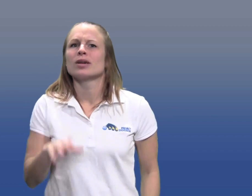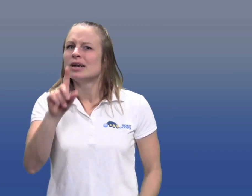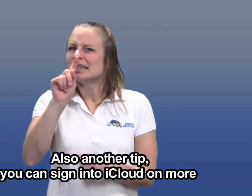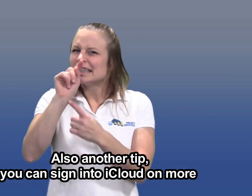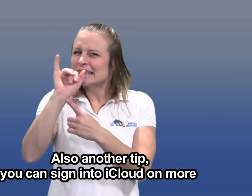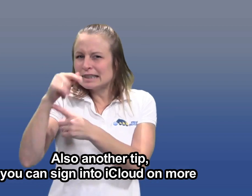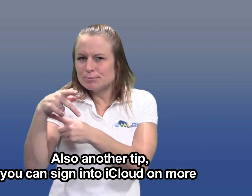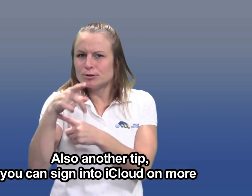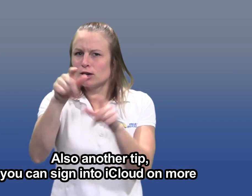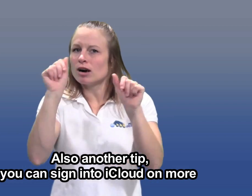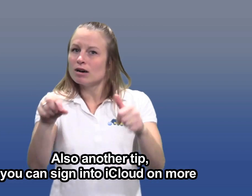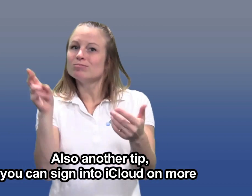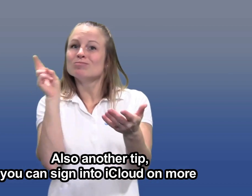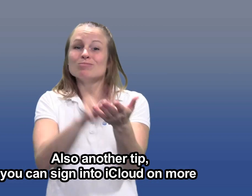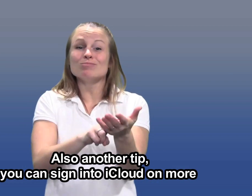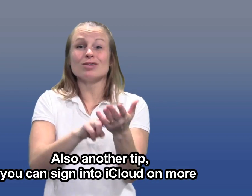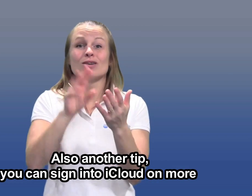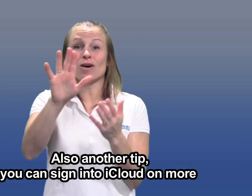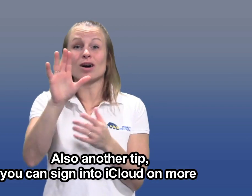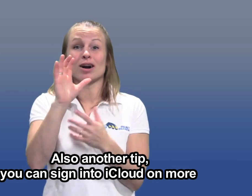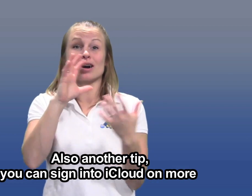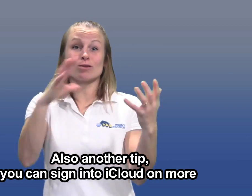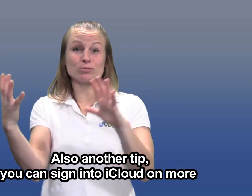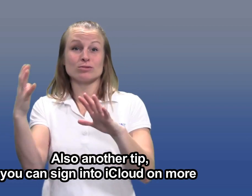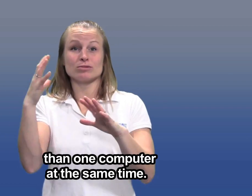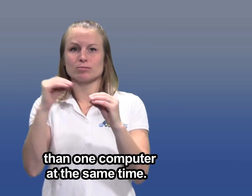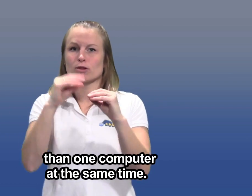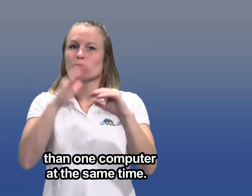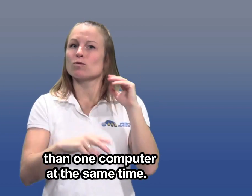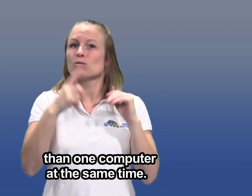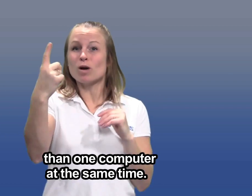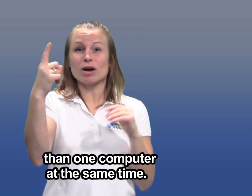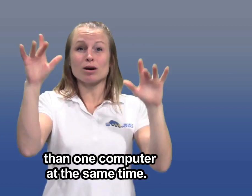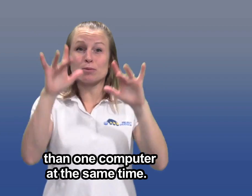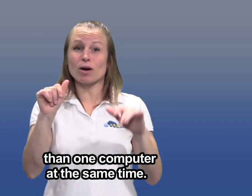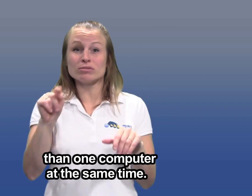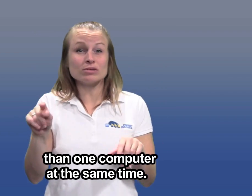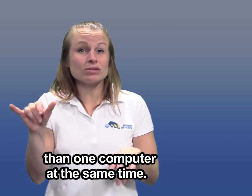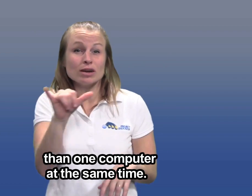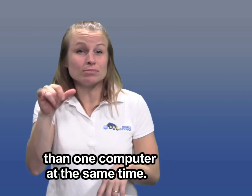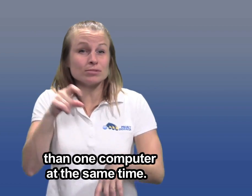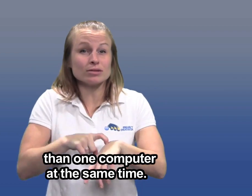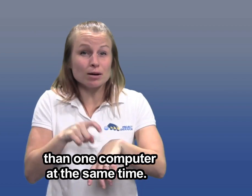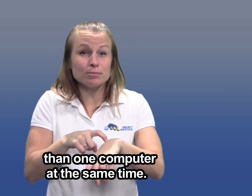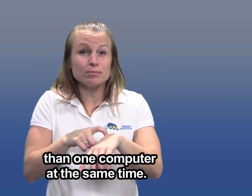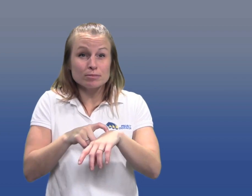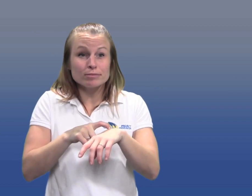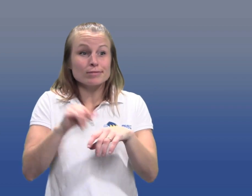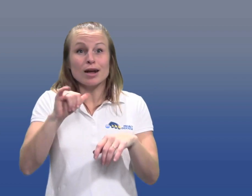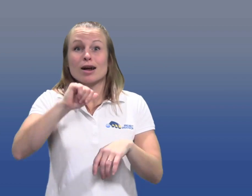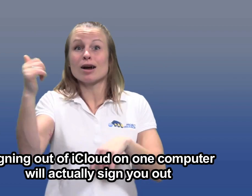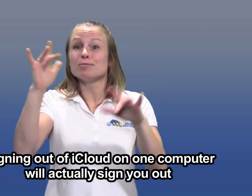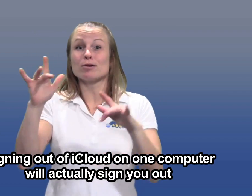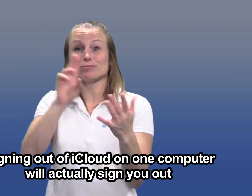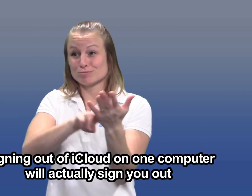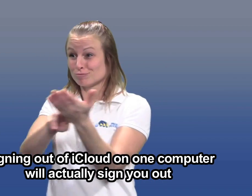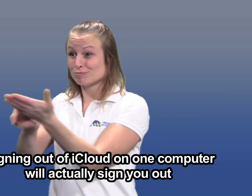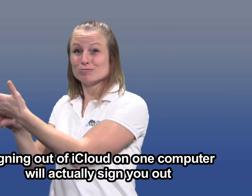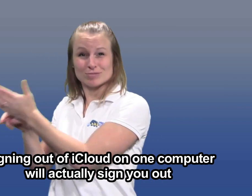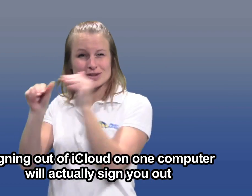Also another tip you can sign into iCloud on more than one computer at the same time. Signing out of